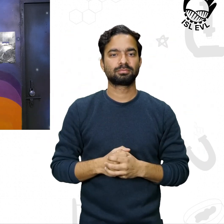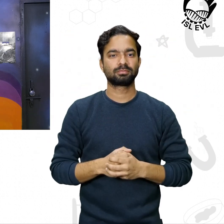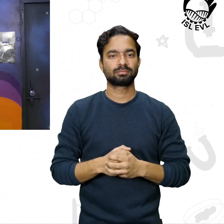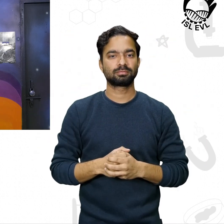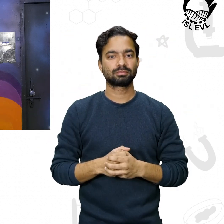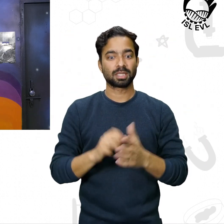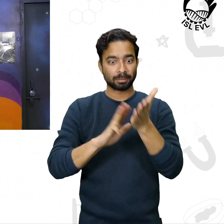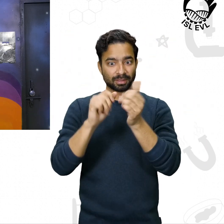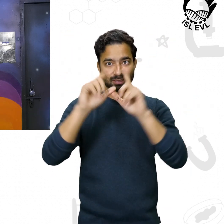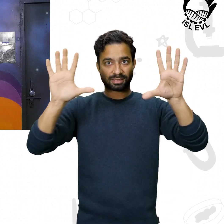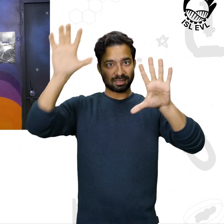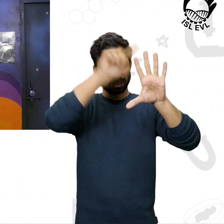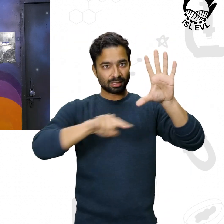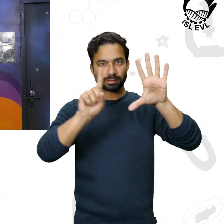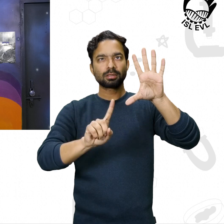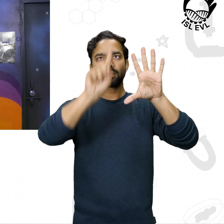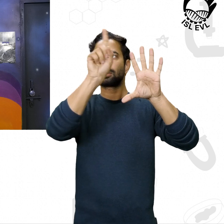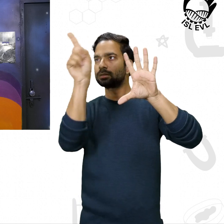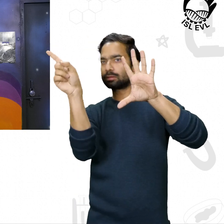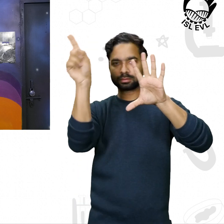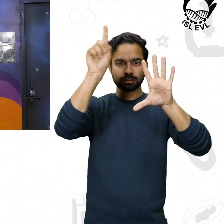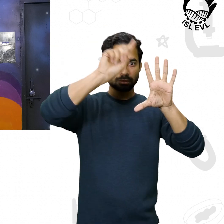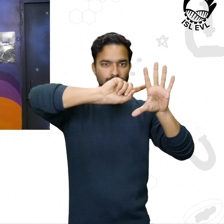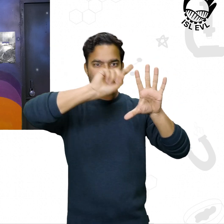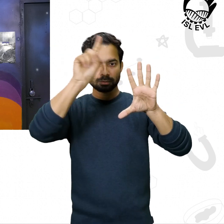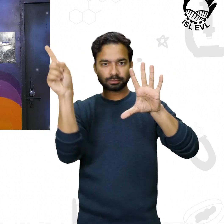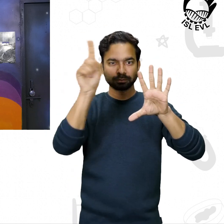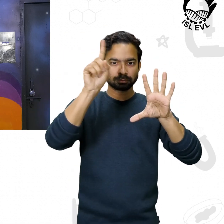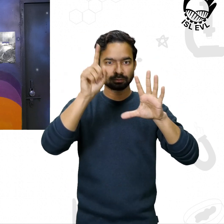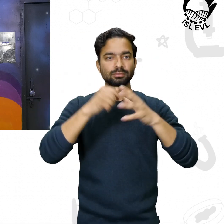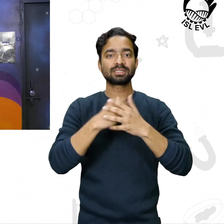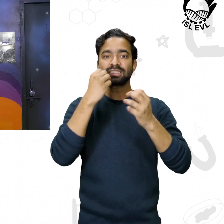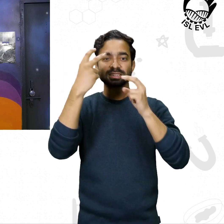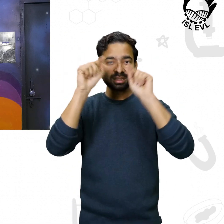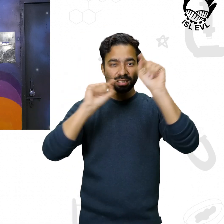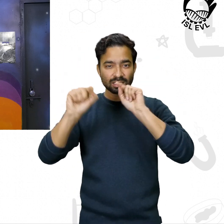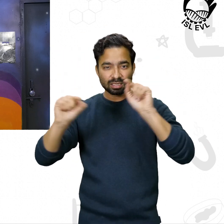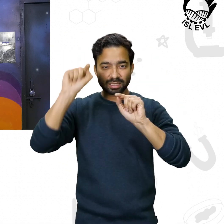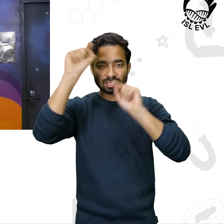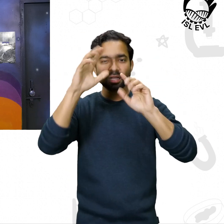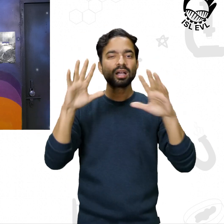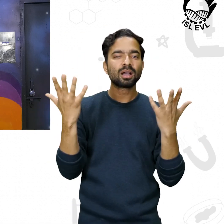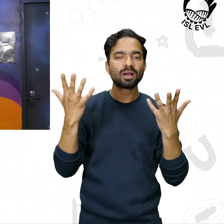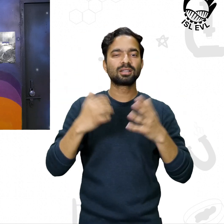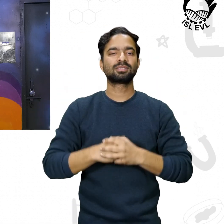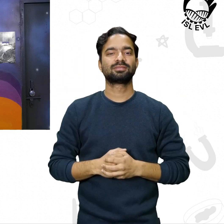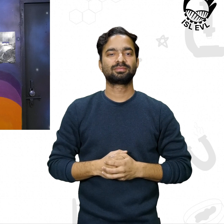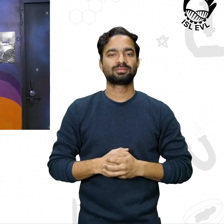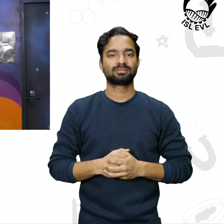it change the time. So this is a map you navigate through the skies. What is map